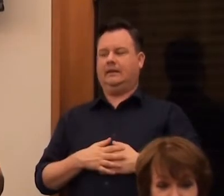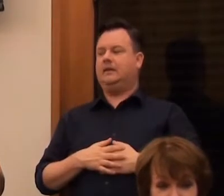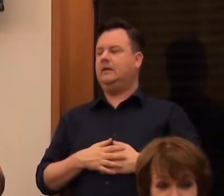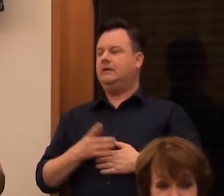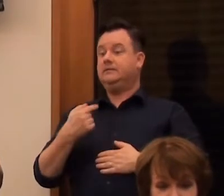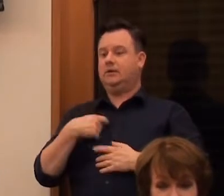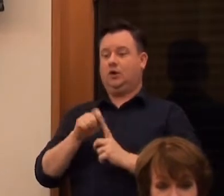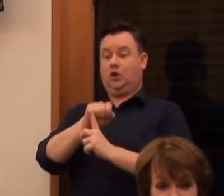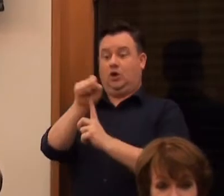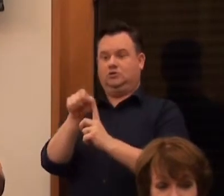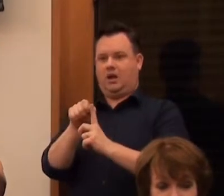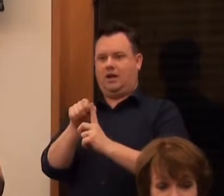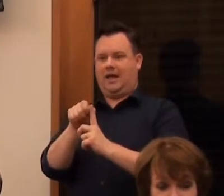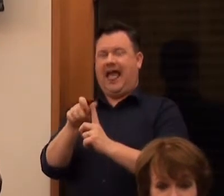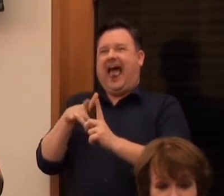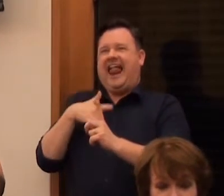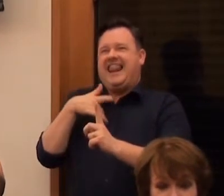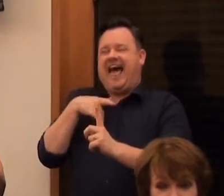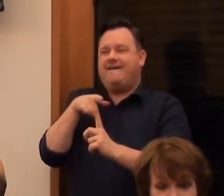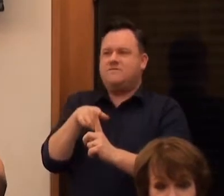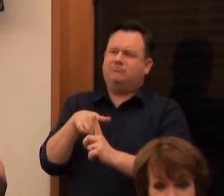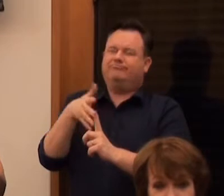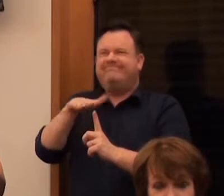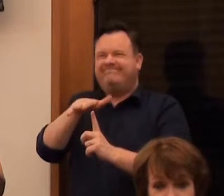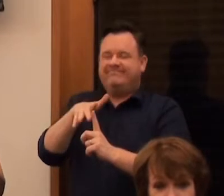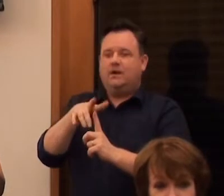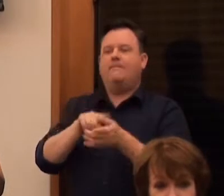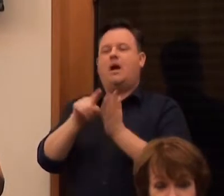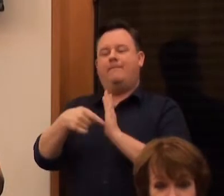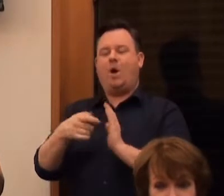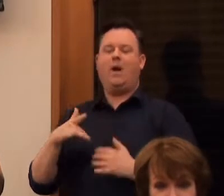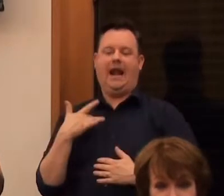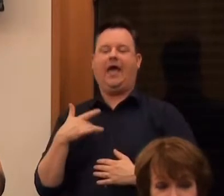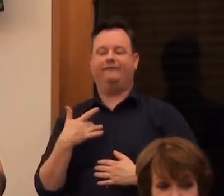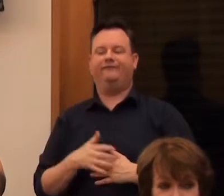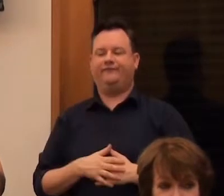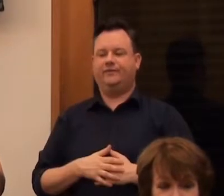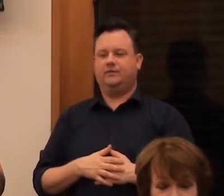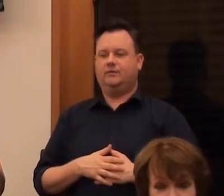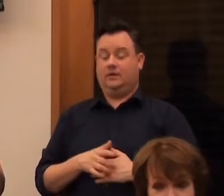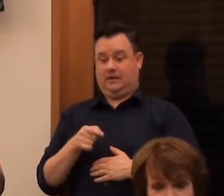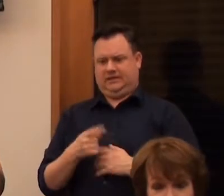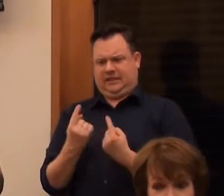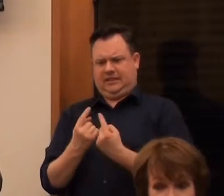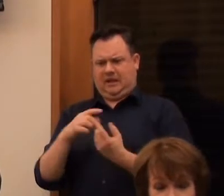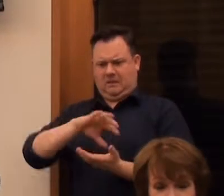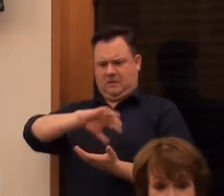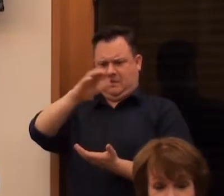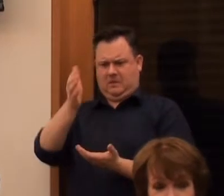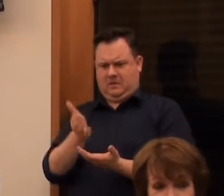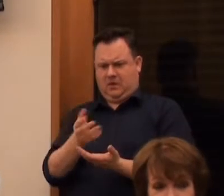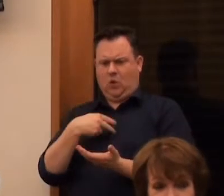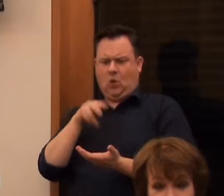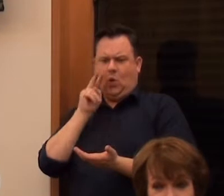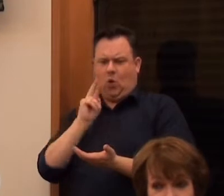a sculpture that was alive. Not alive, but about life. And you have this thing that... know, look at the